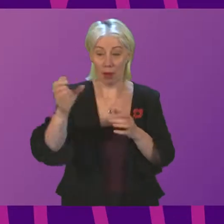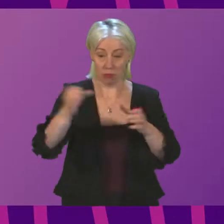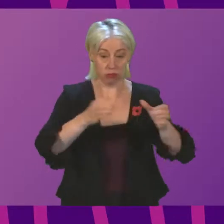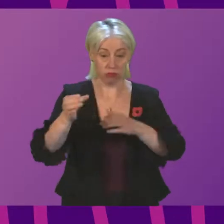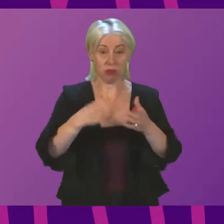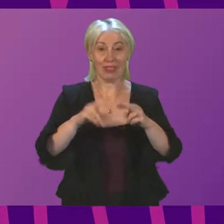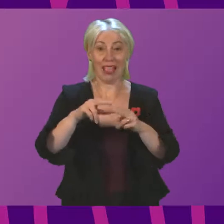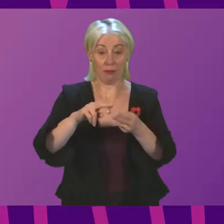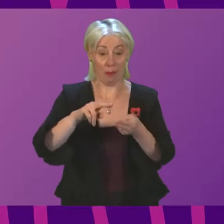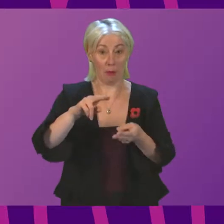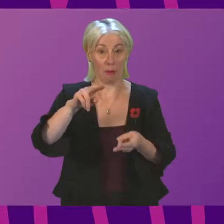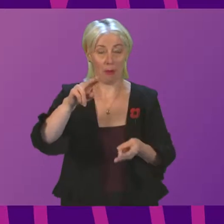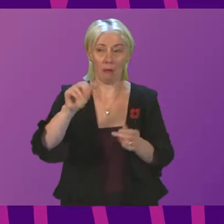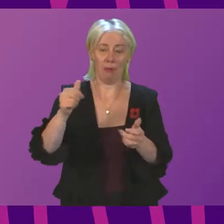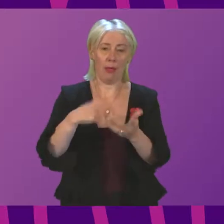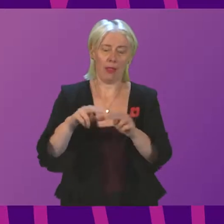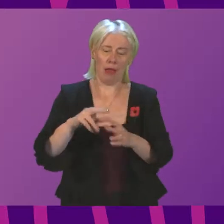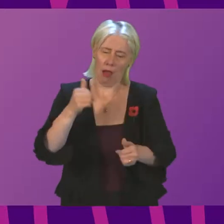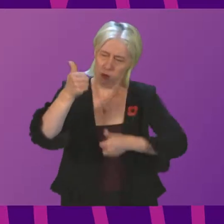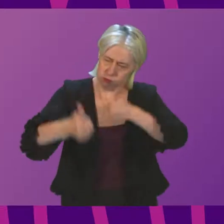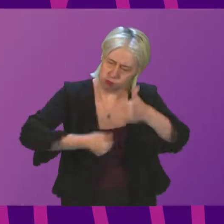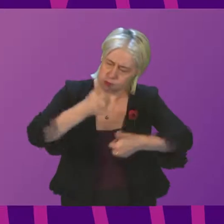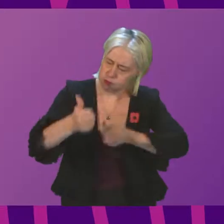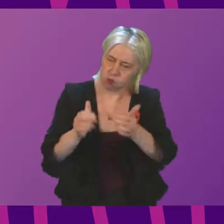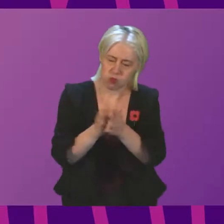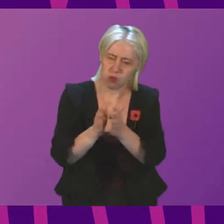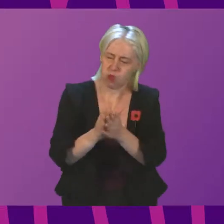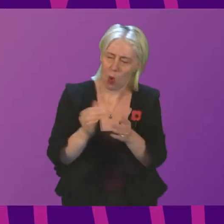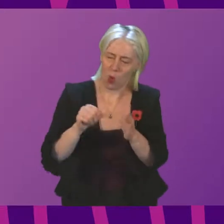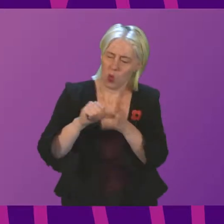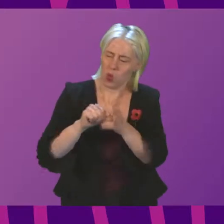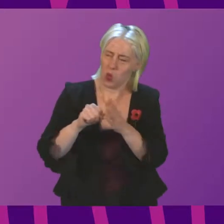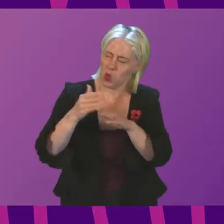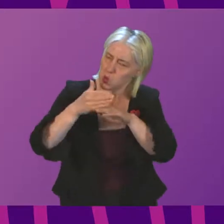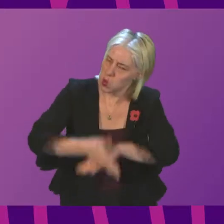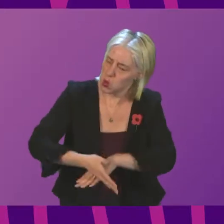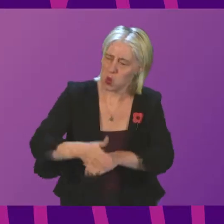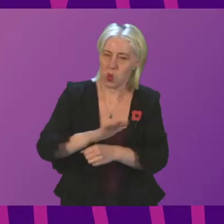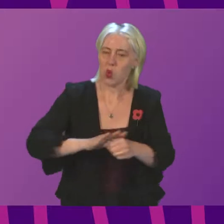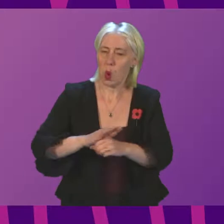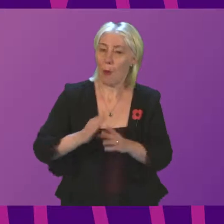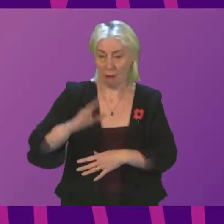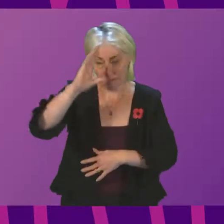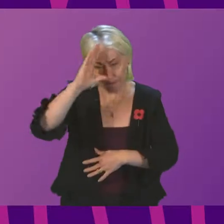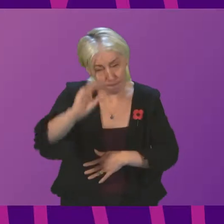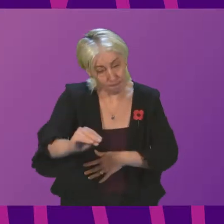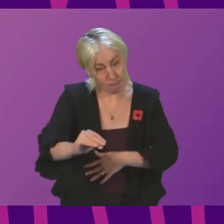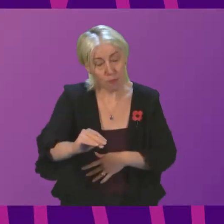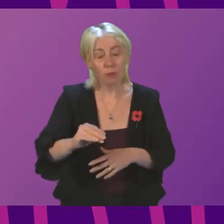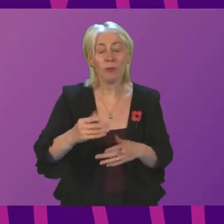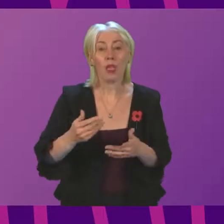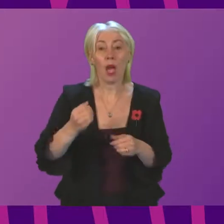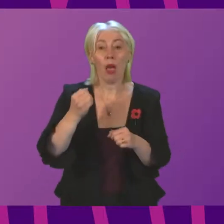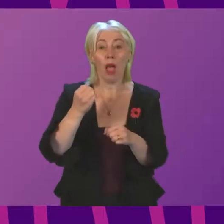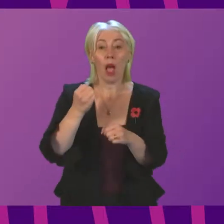The staff are doing a magnificent job in really difficult circumstances. I give them the assurance that the Government is not looking at the